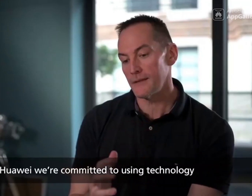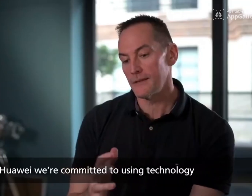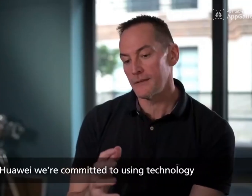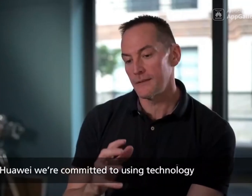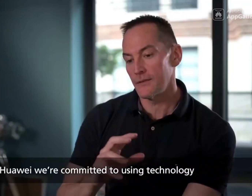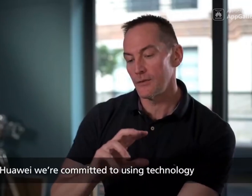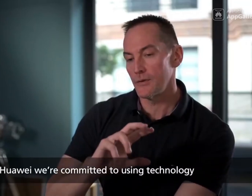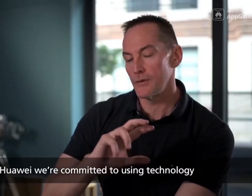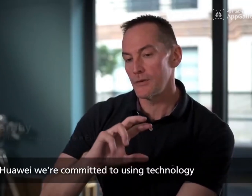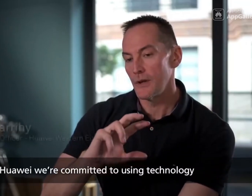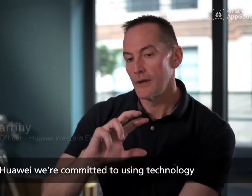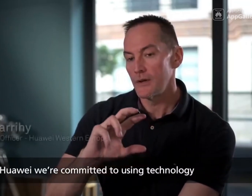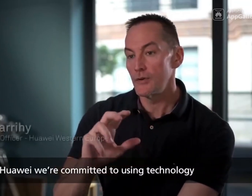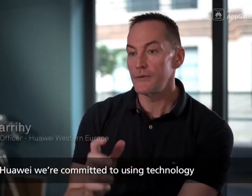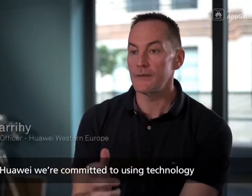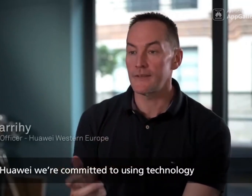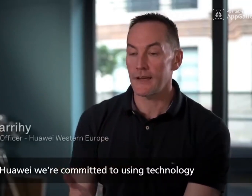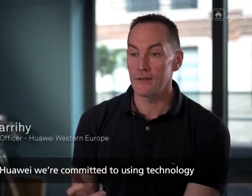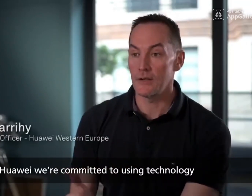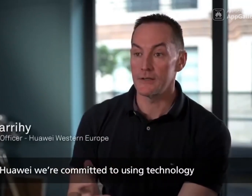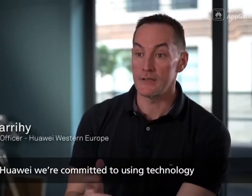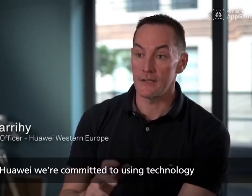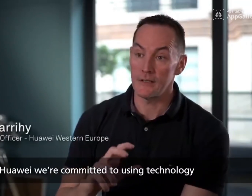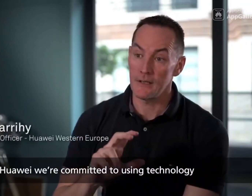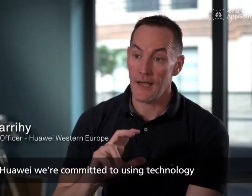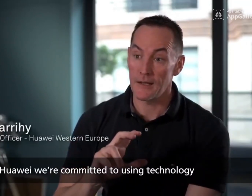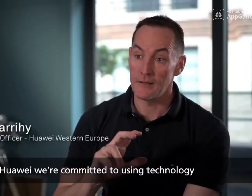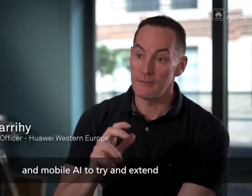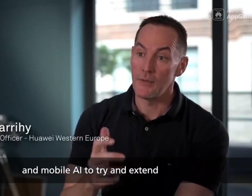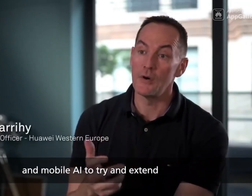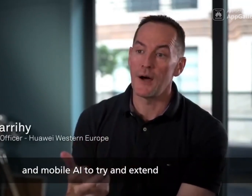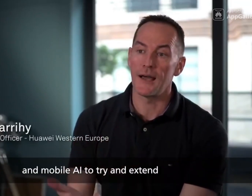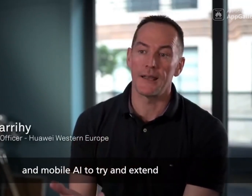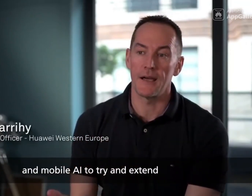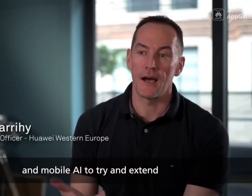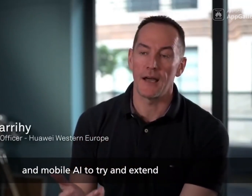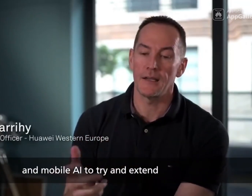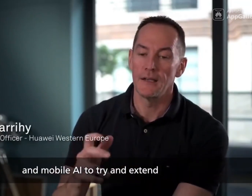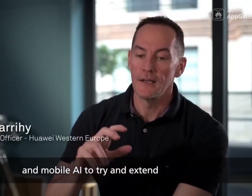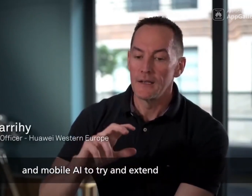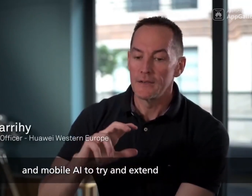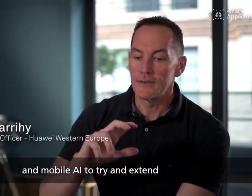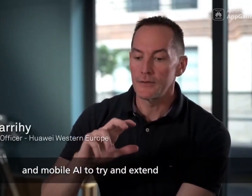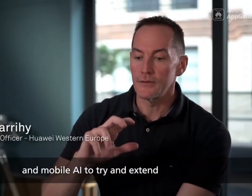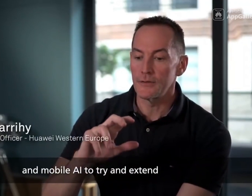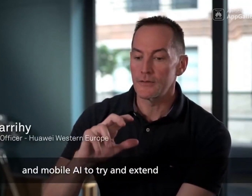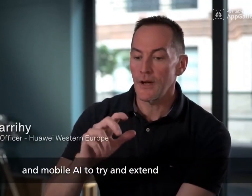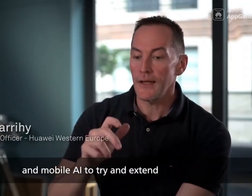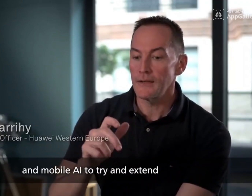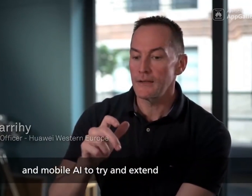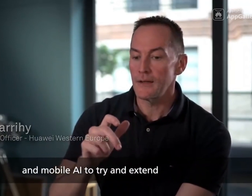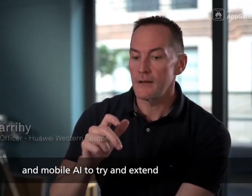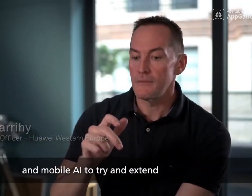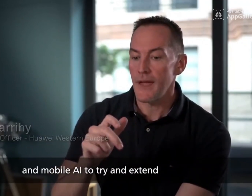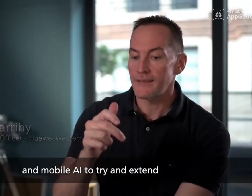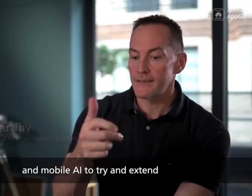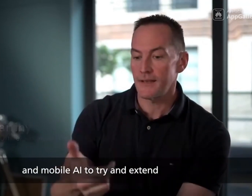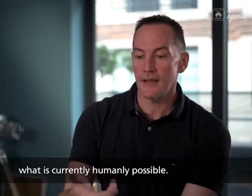to using technology and mobile AI to try and extend